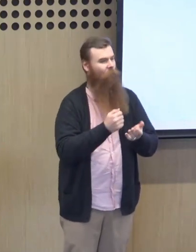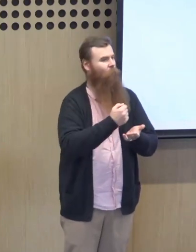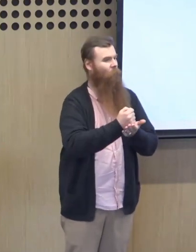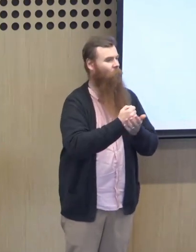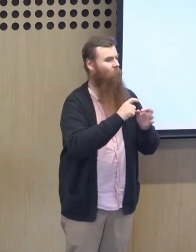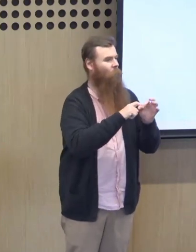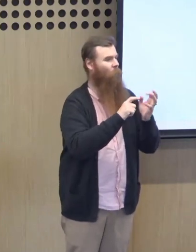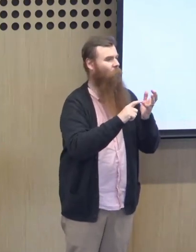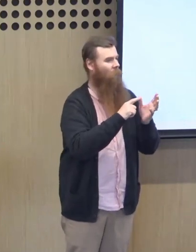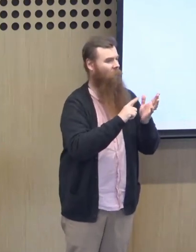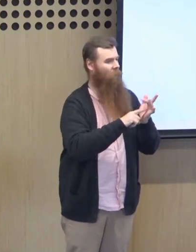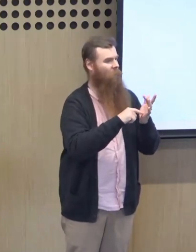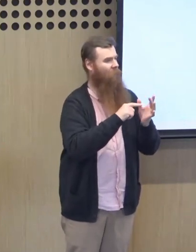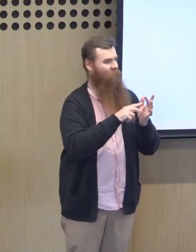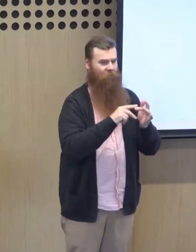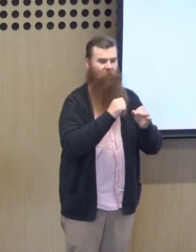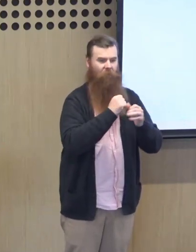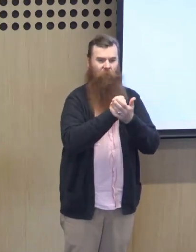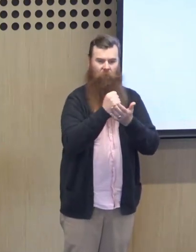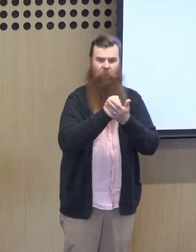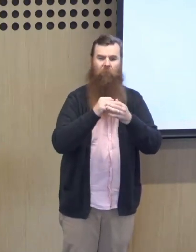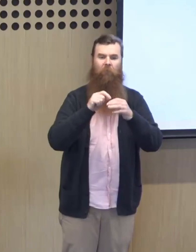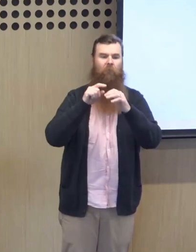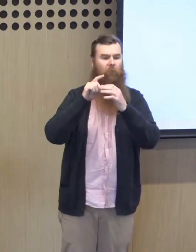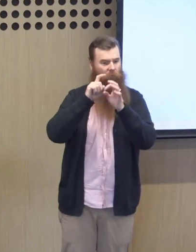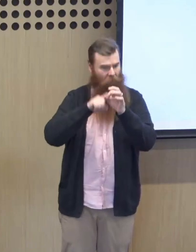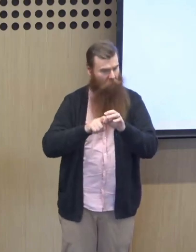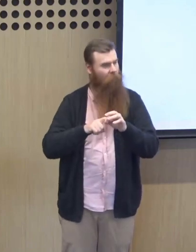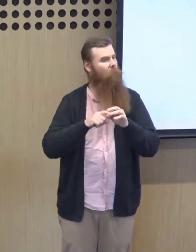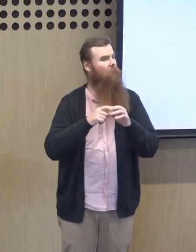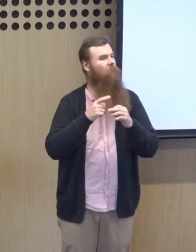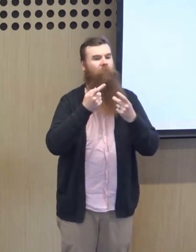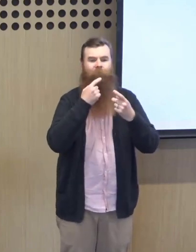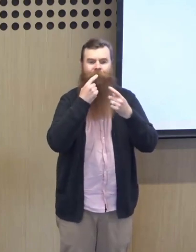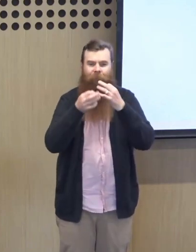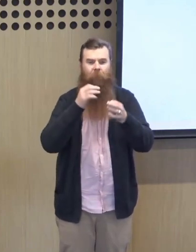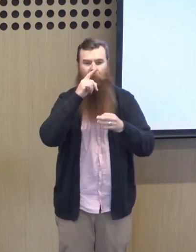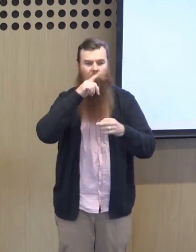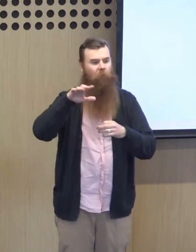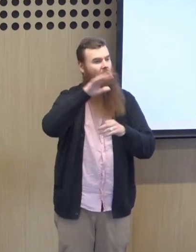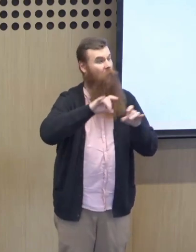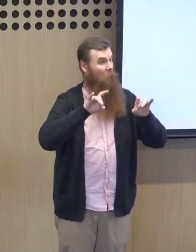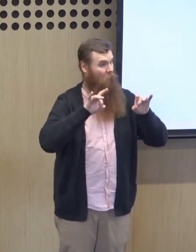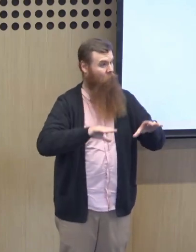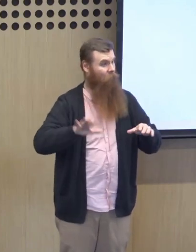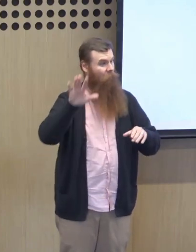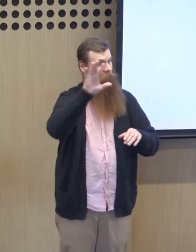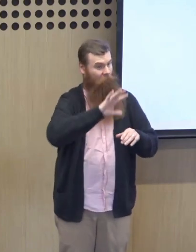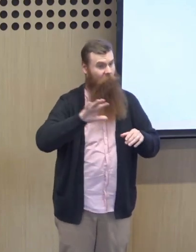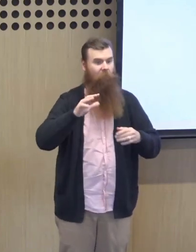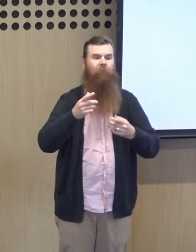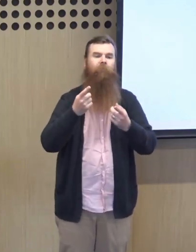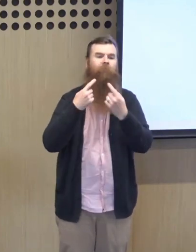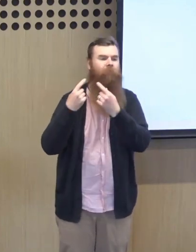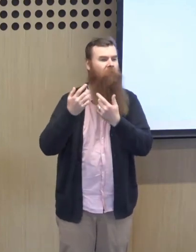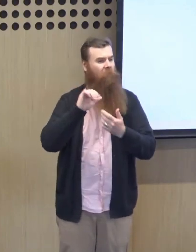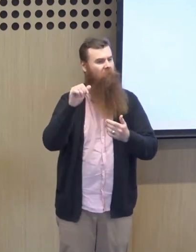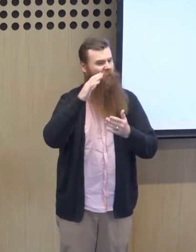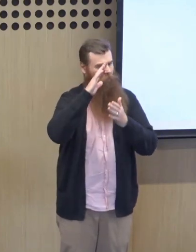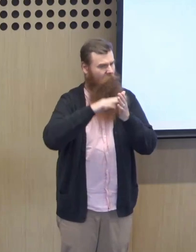is through a survey, a questionnaire, a qualitative and quantitative survey, rather, to ask people around Australia, deaf and hard of hearing